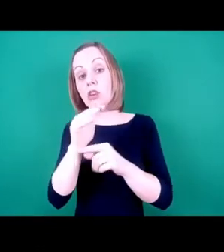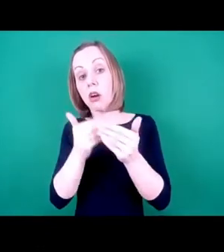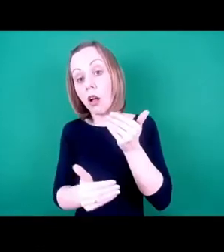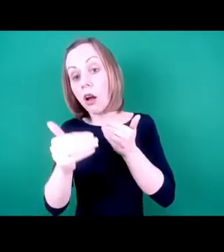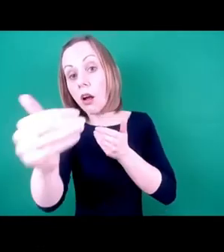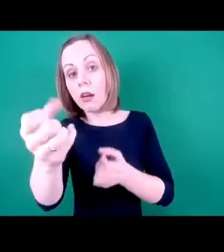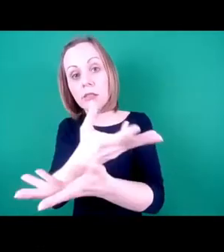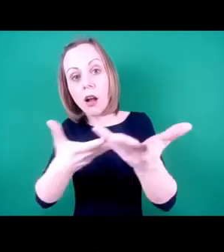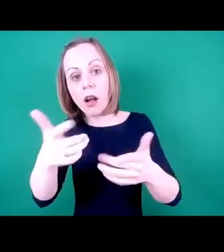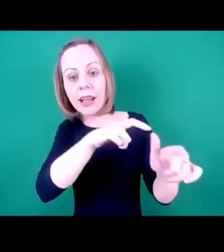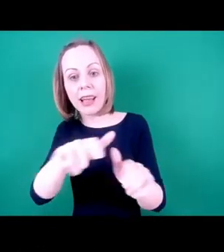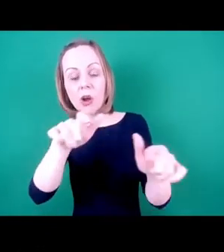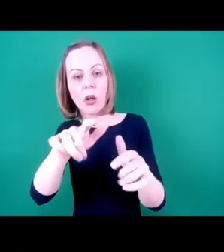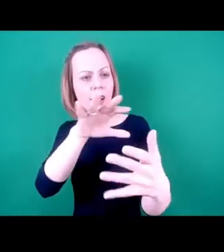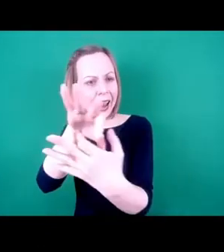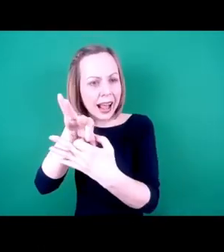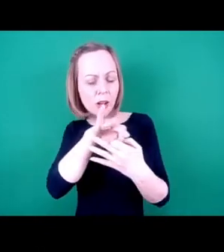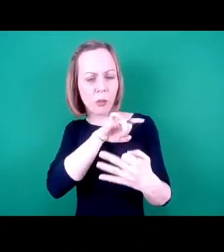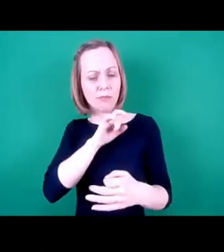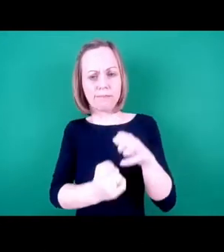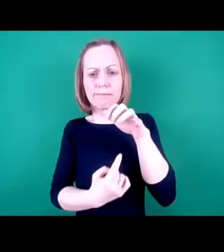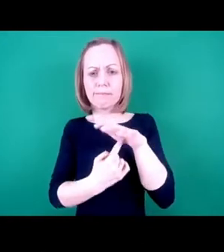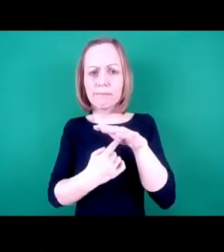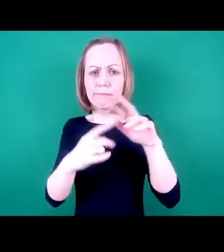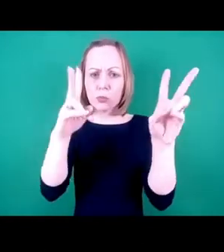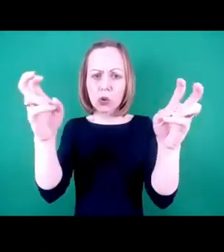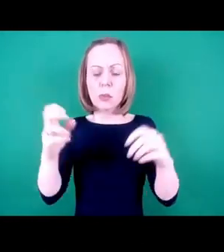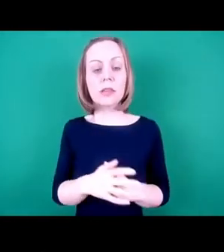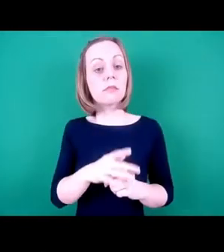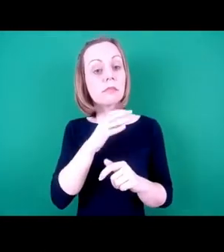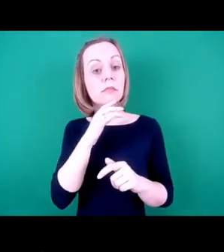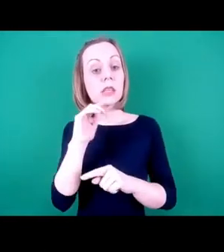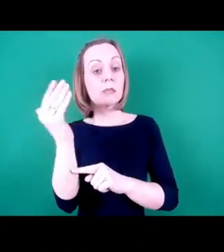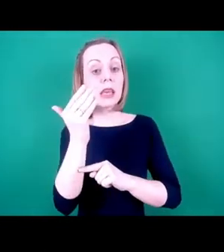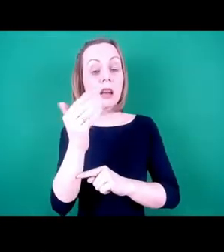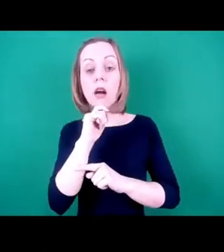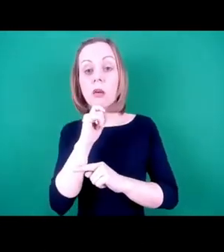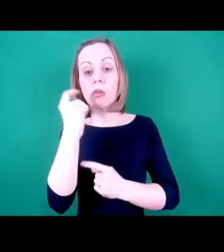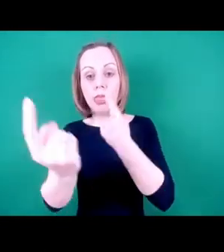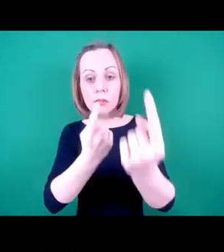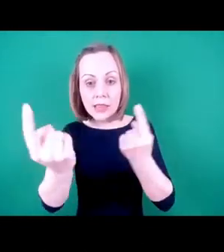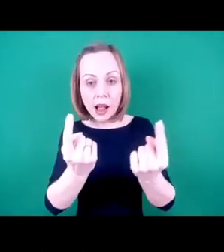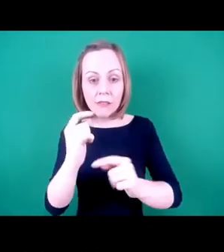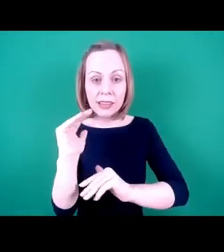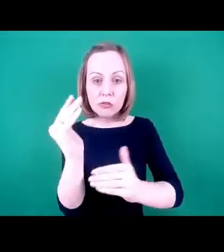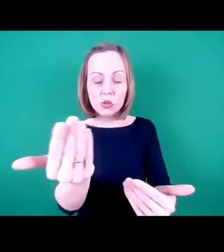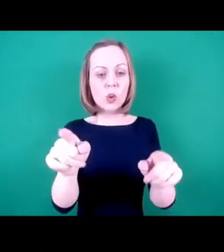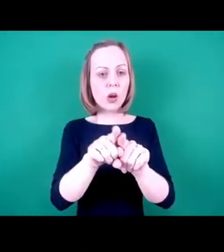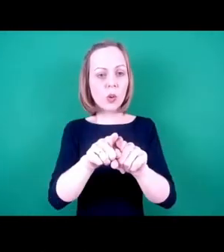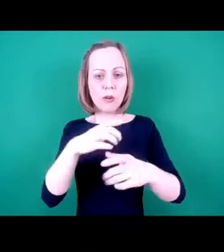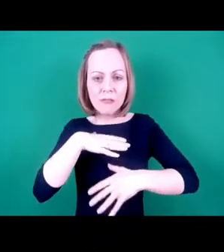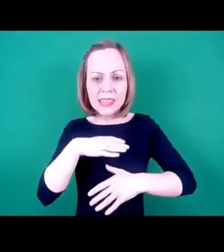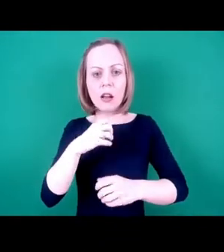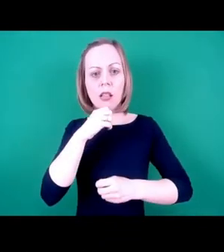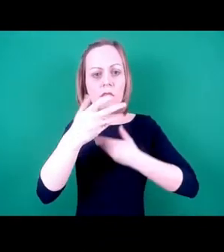around this important subject. Each speaker has been asked to introduce themselves and to give a short physical description before they start speaking